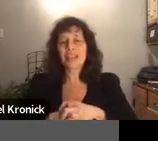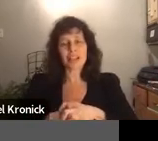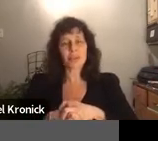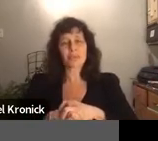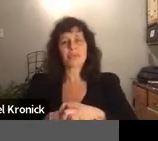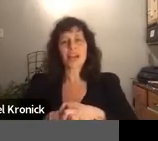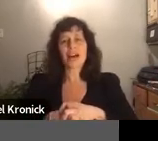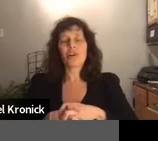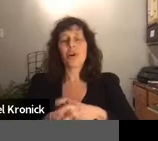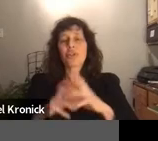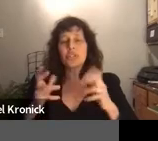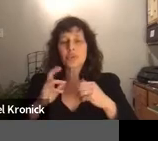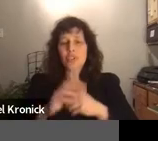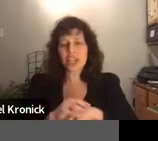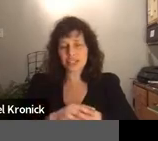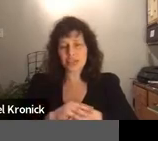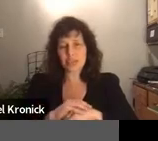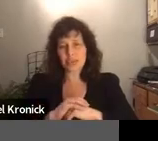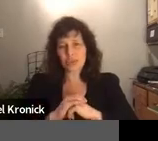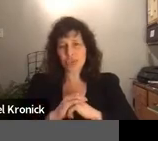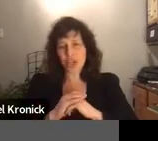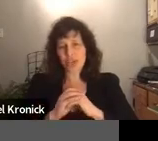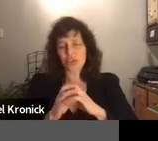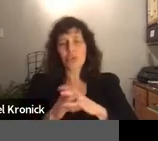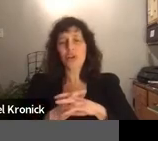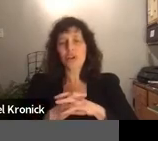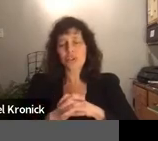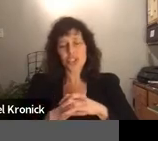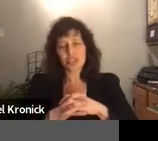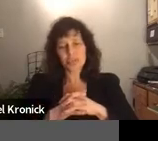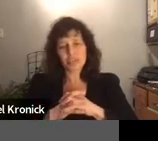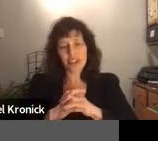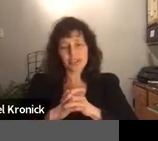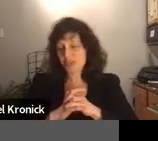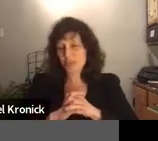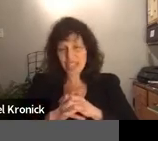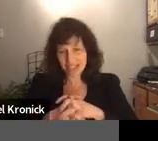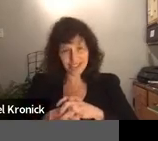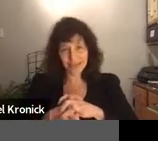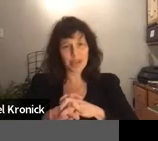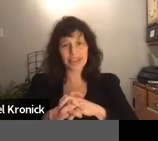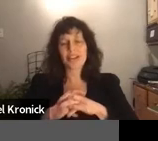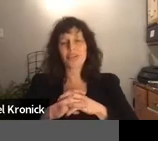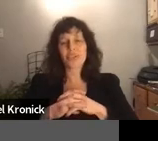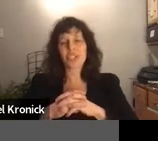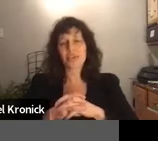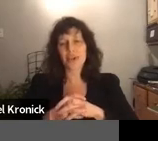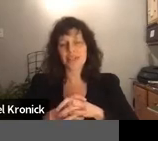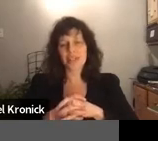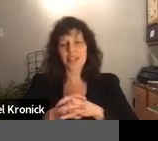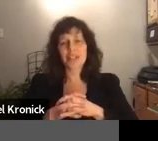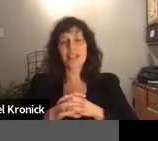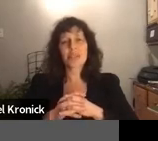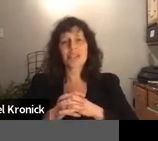meaning of all these protective symbols changed. No longer did she feel protected by the country she had